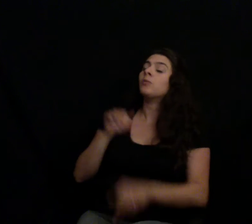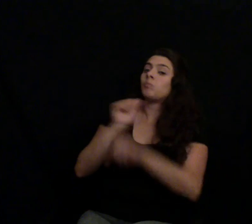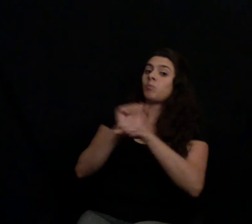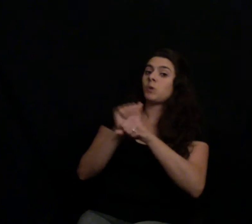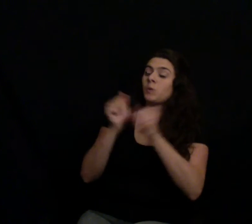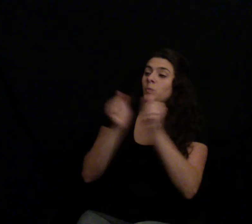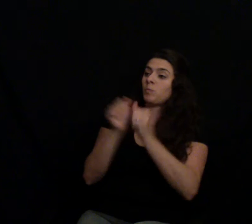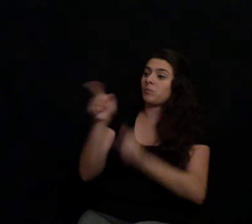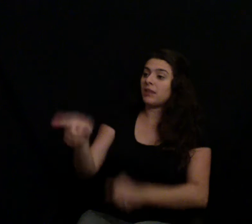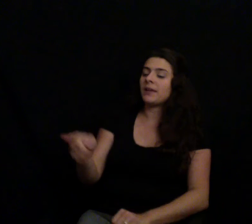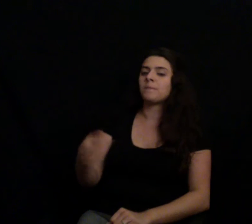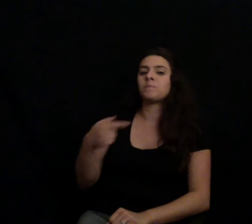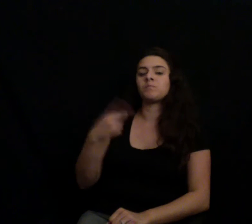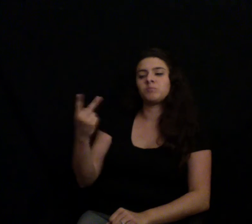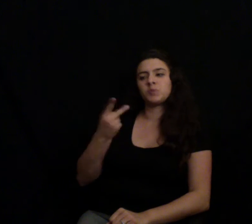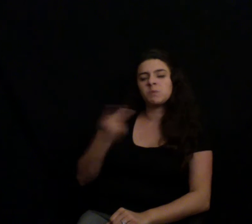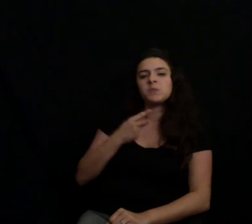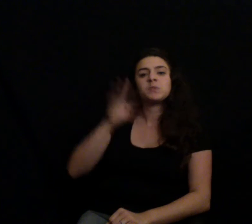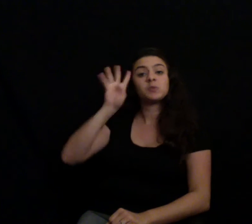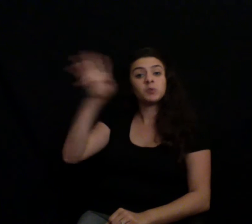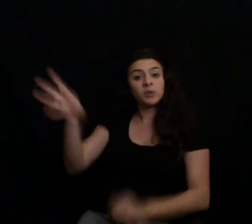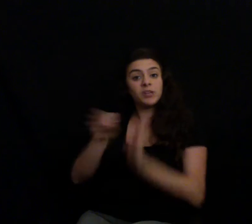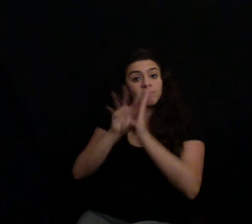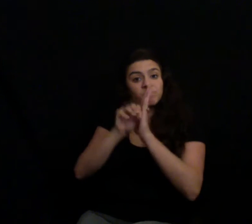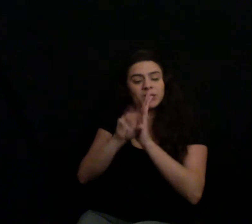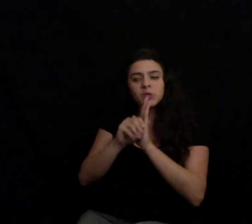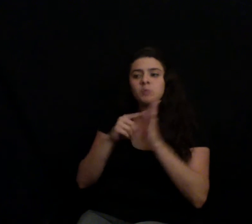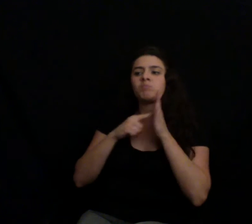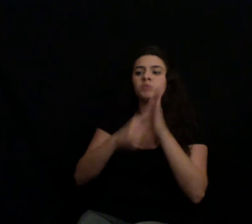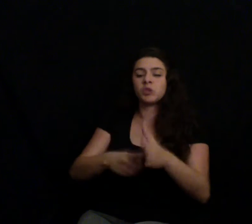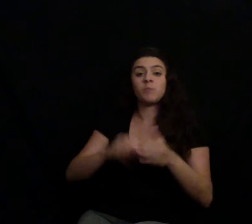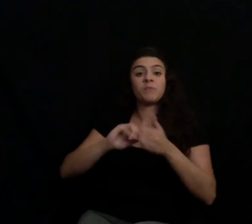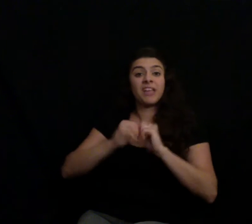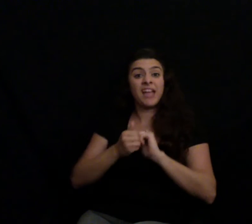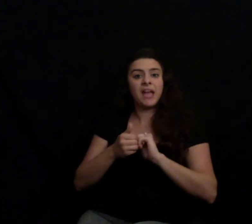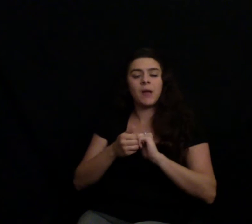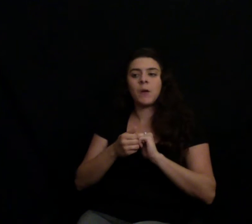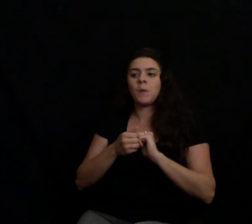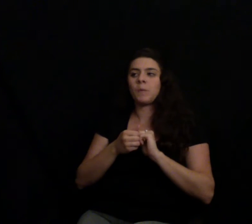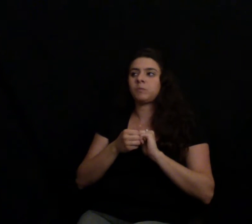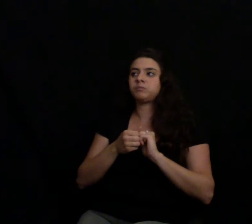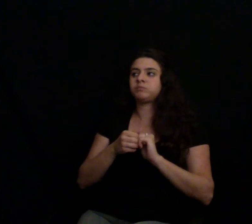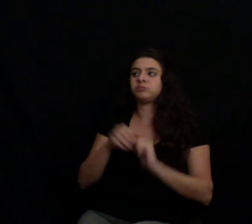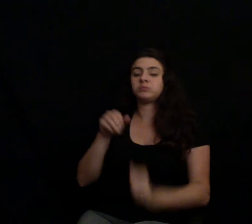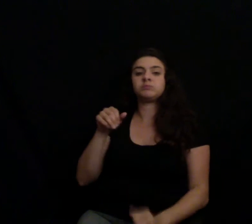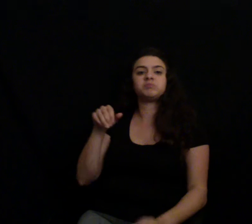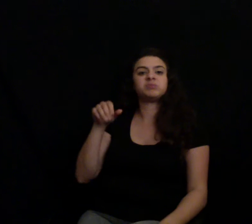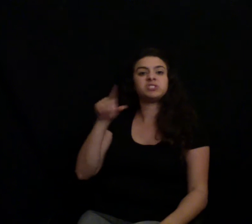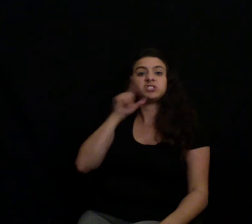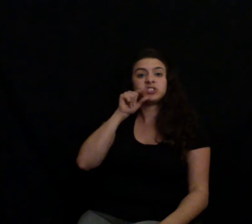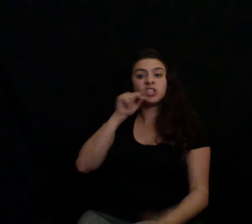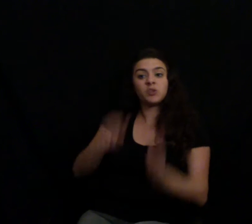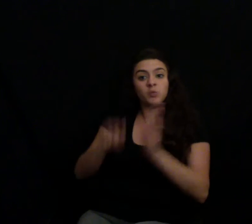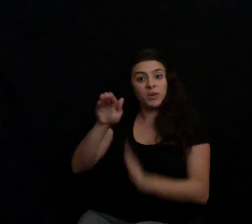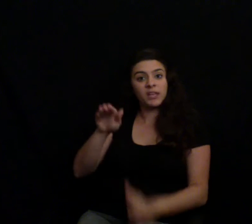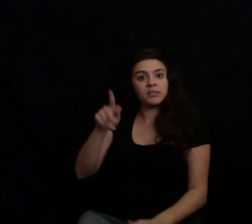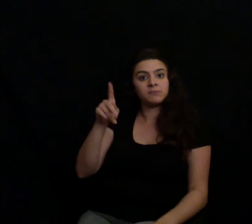video that exposed the conditions that chickens are raised on Purdue farms. We met through a mutual